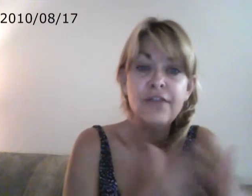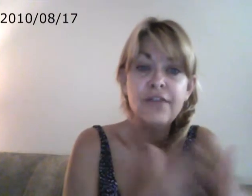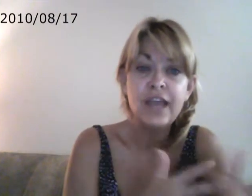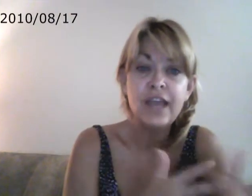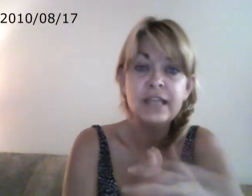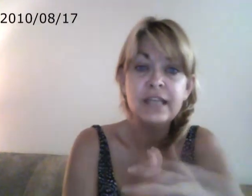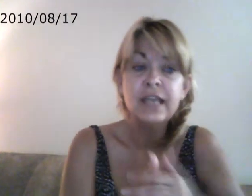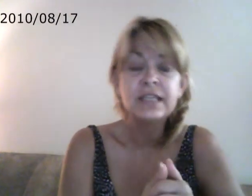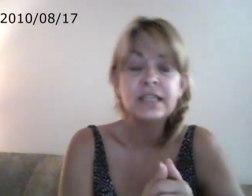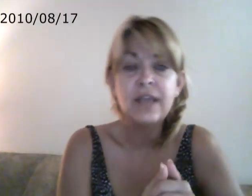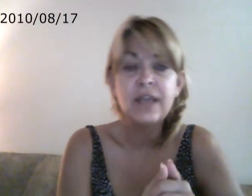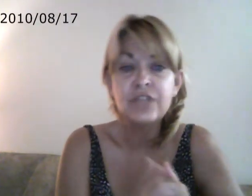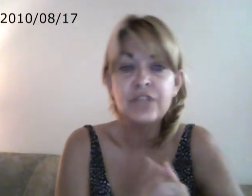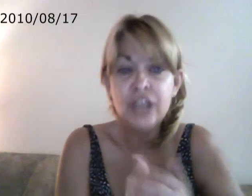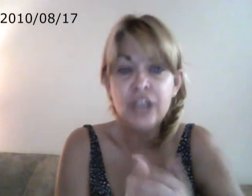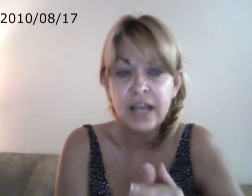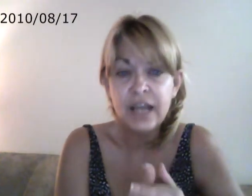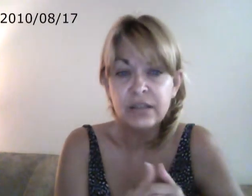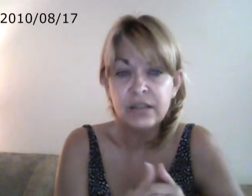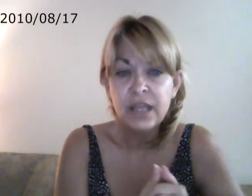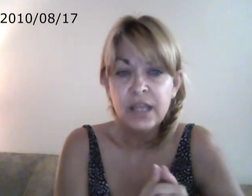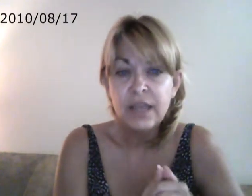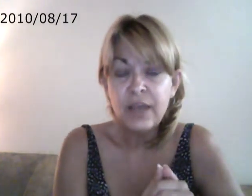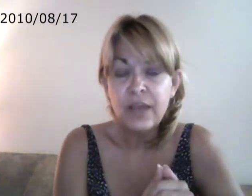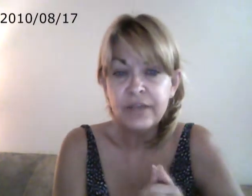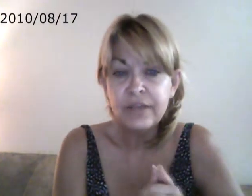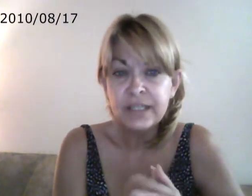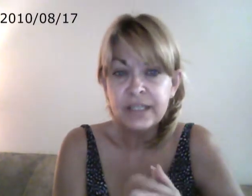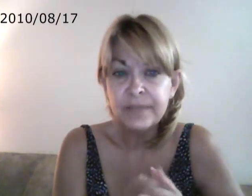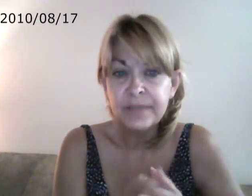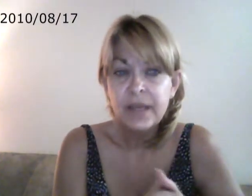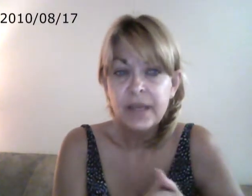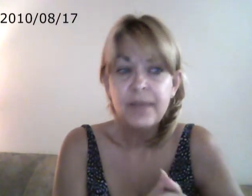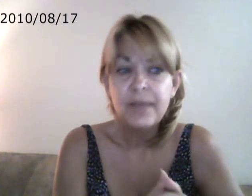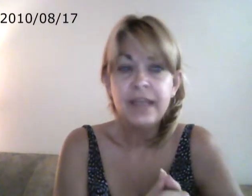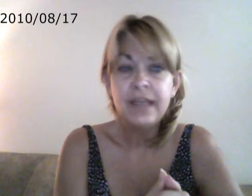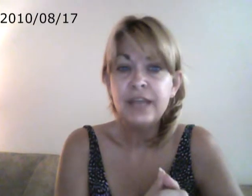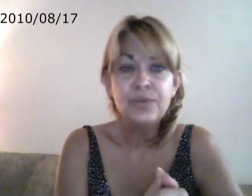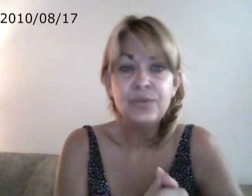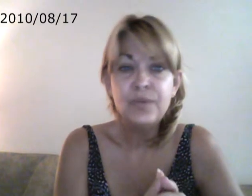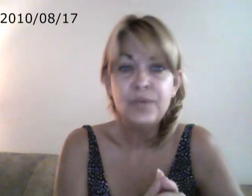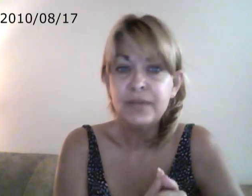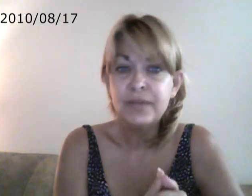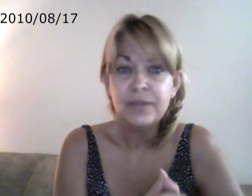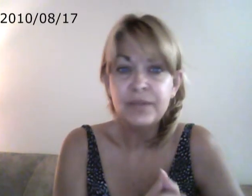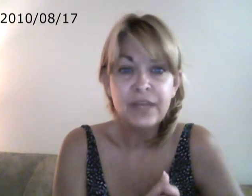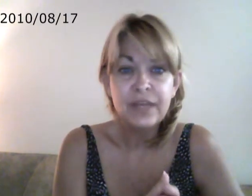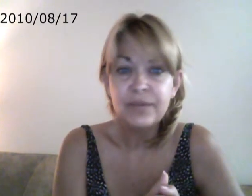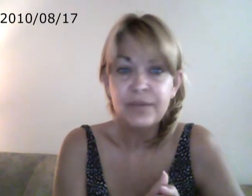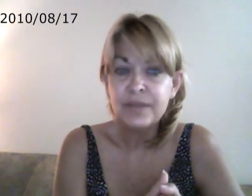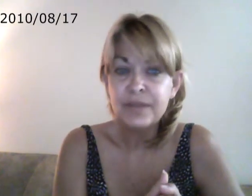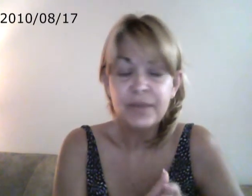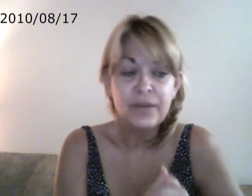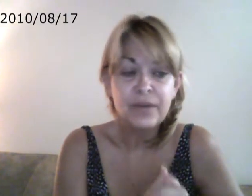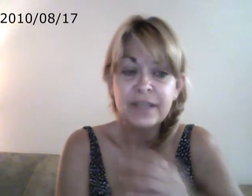that is to have a child that will have autism. And you won't be able to communicate with these people at all because